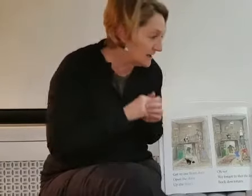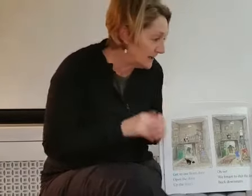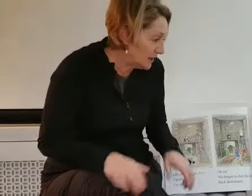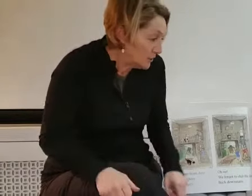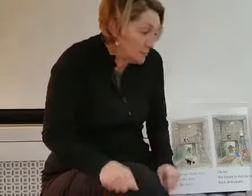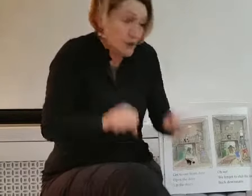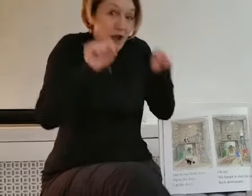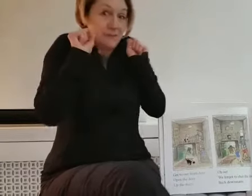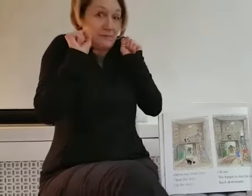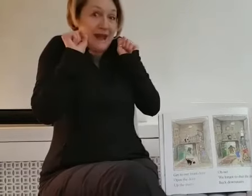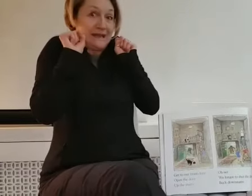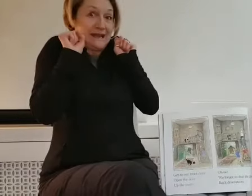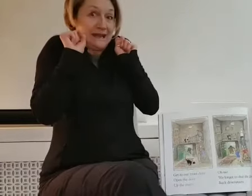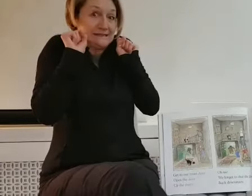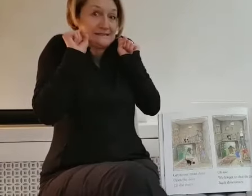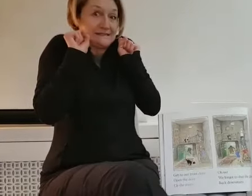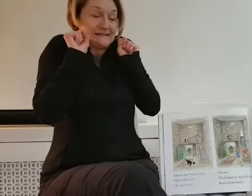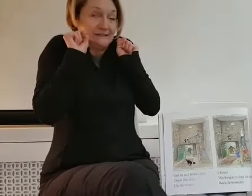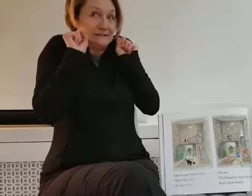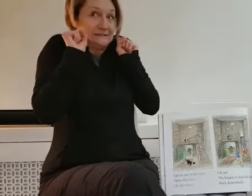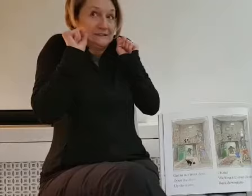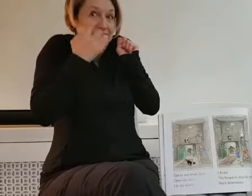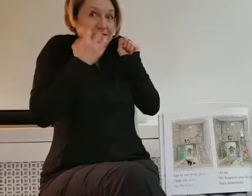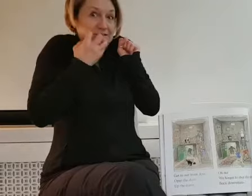Pull up the blankets. Woo.